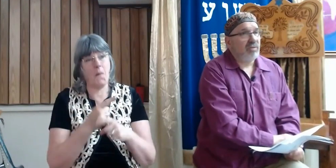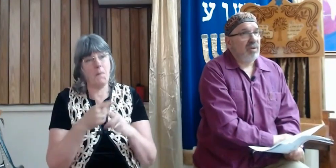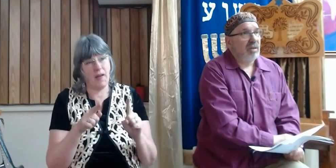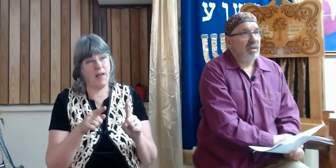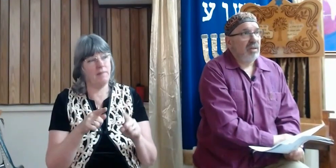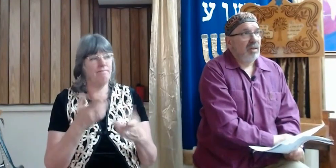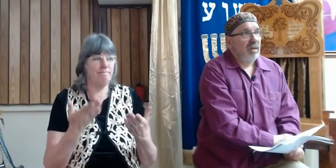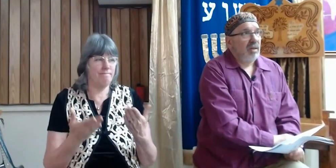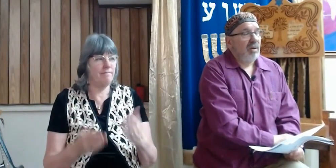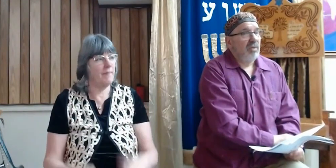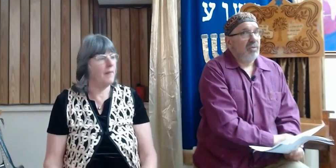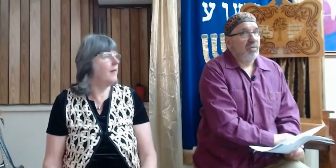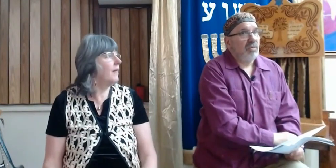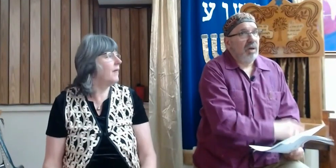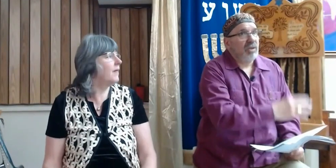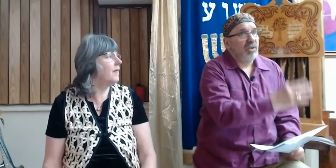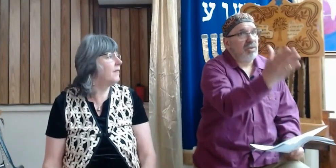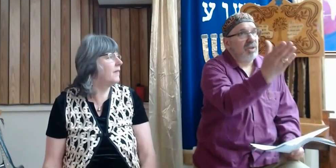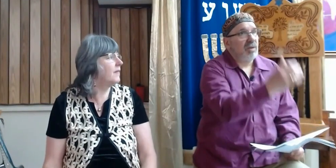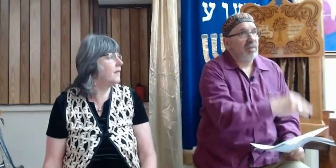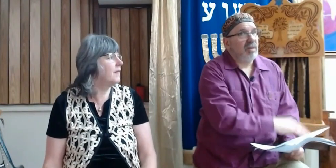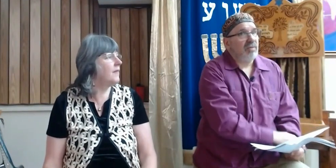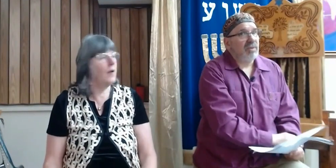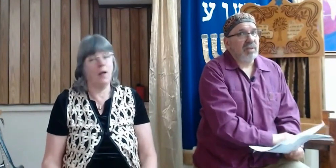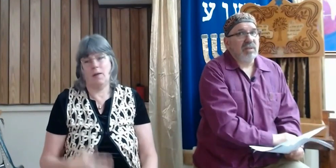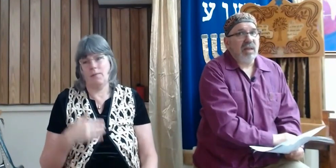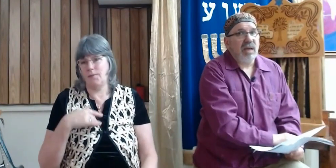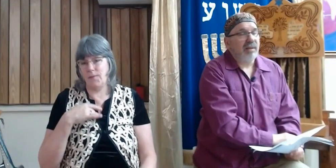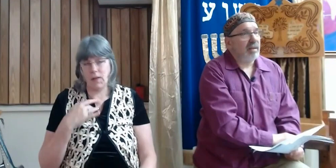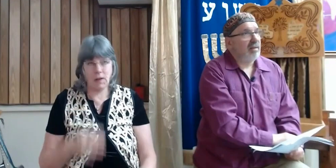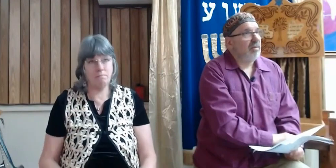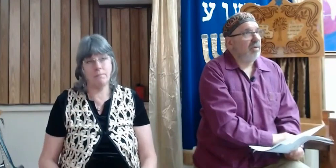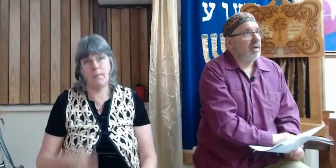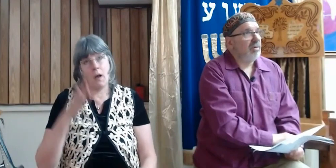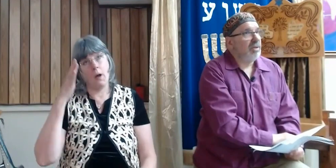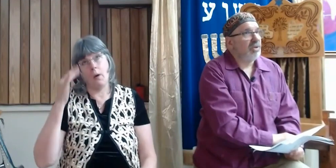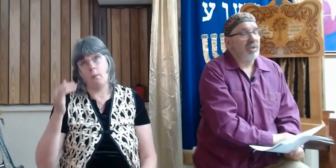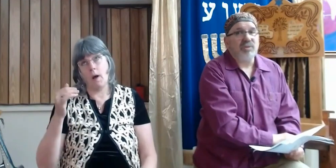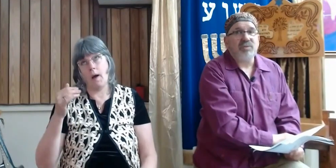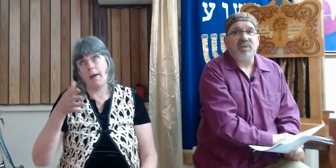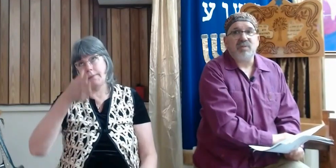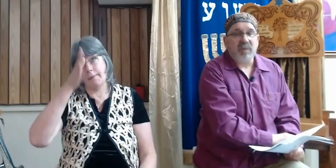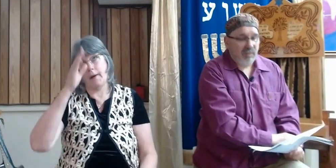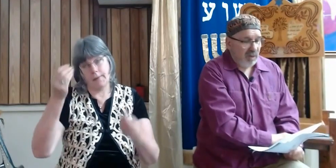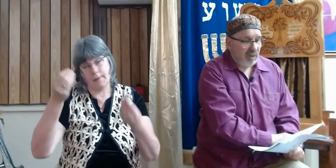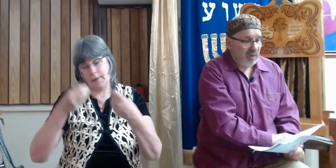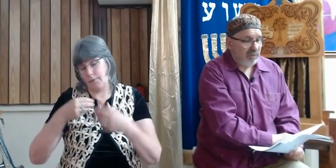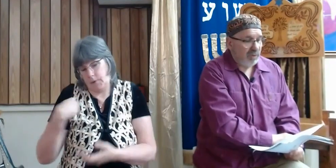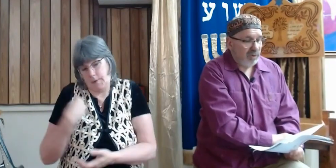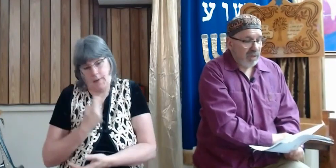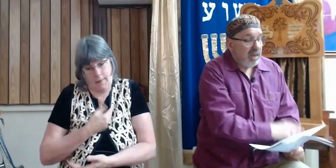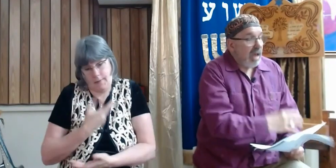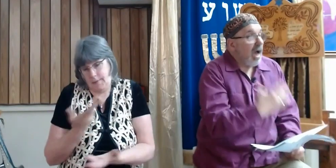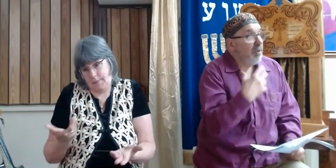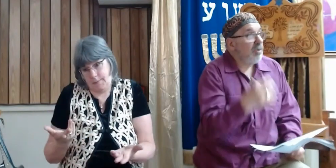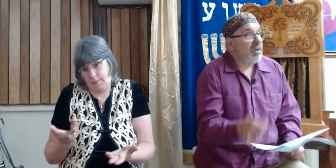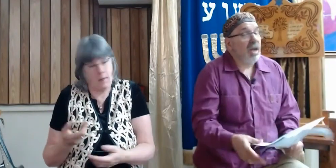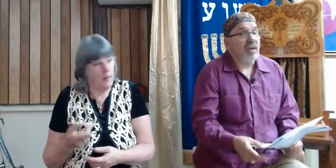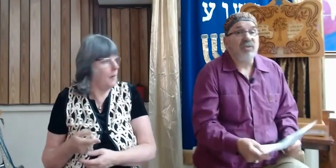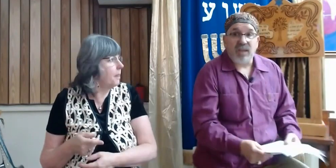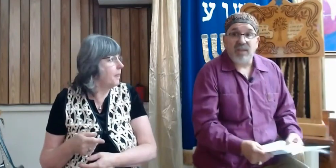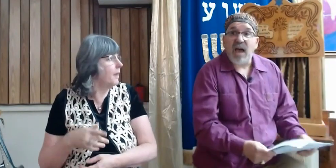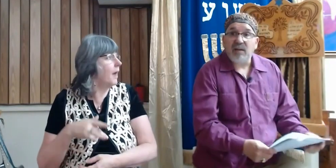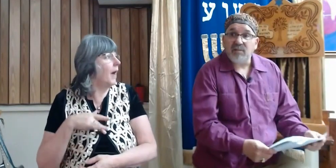sense of why should Hashem give us this land and why should he do this big miracle for it? I